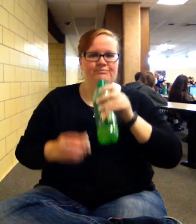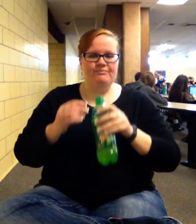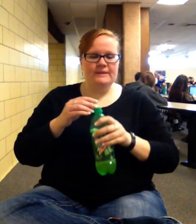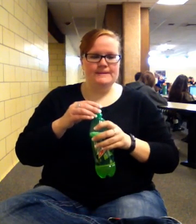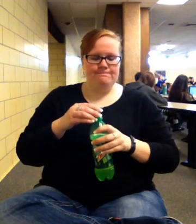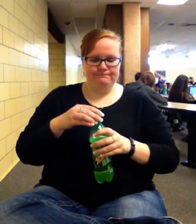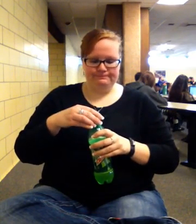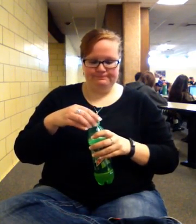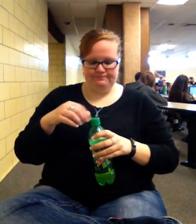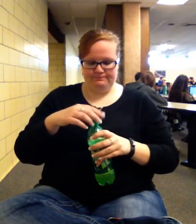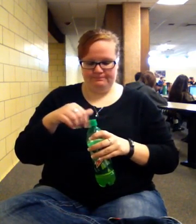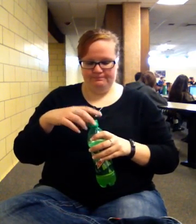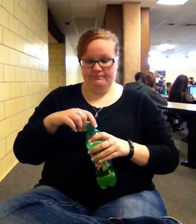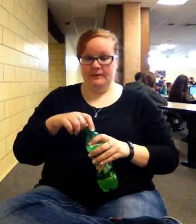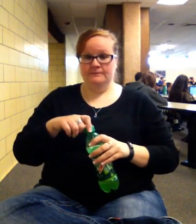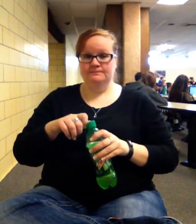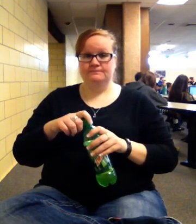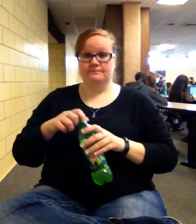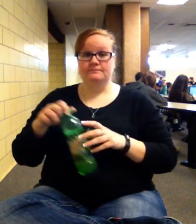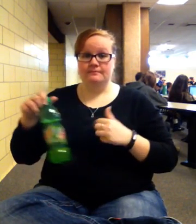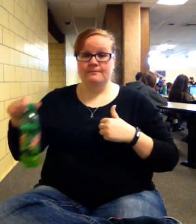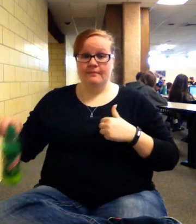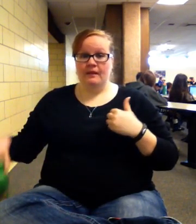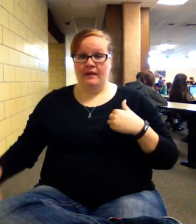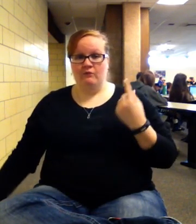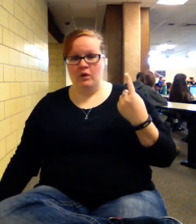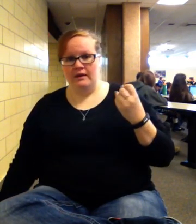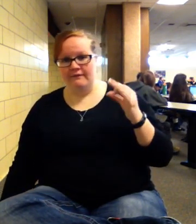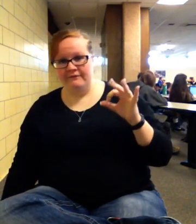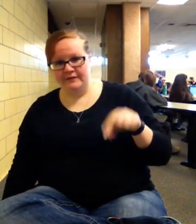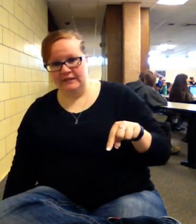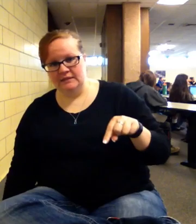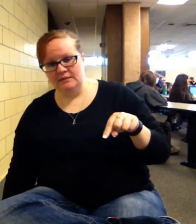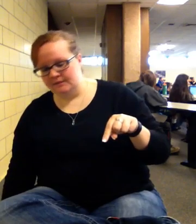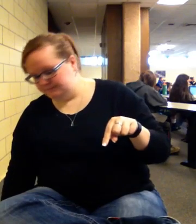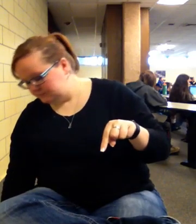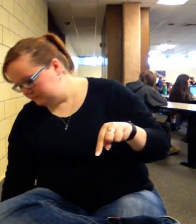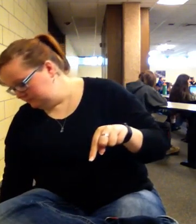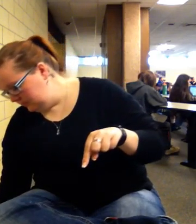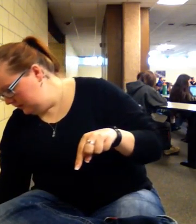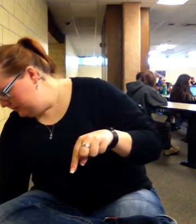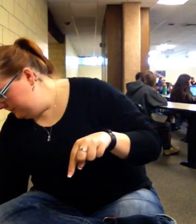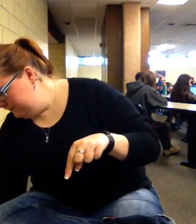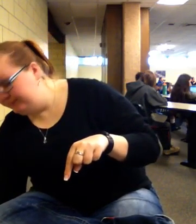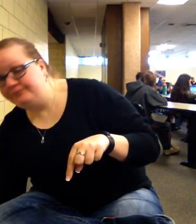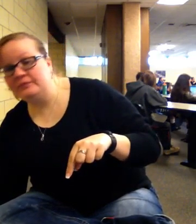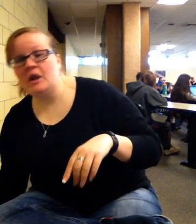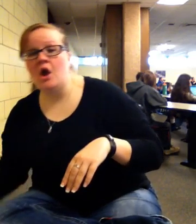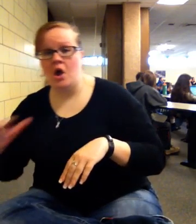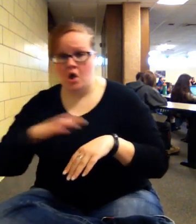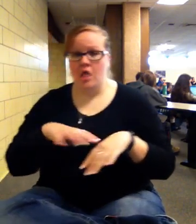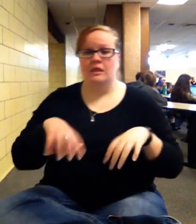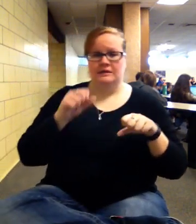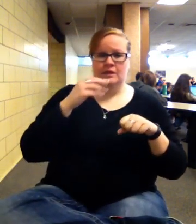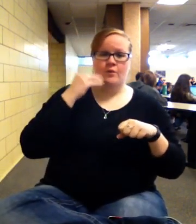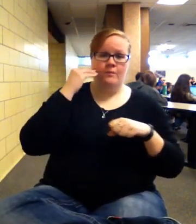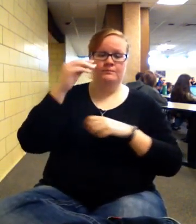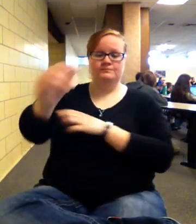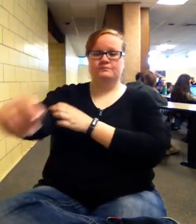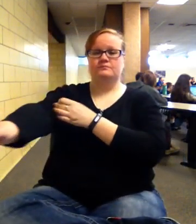I actually threw one of those on the little take-home in lieu of your discussion boards, because discounted payback and